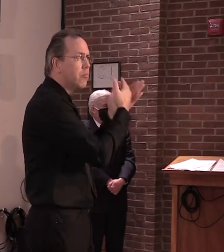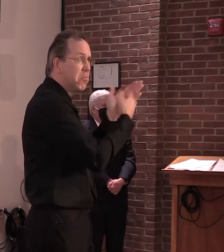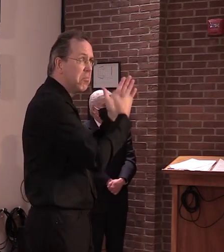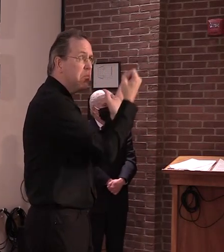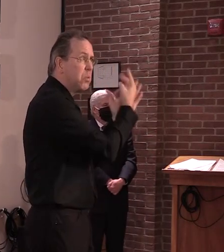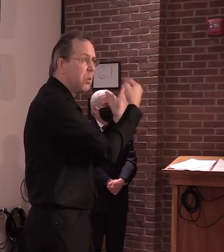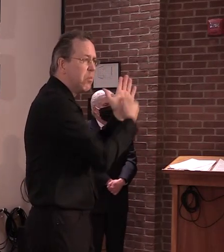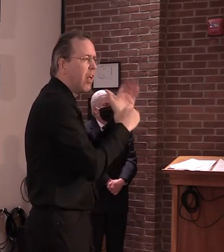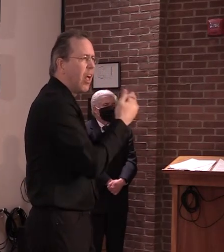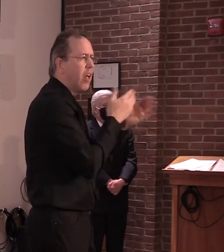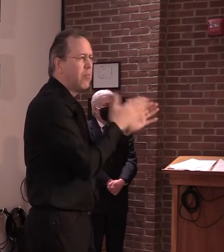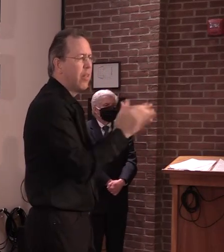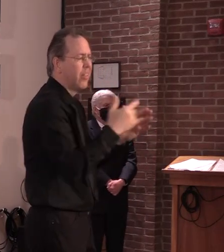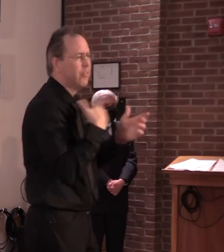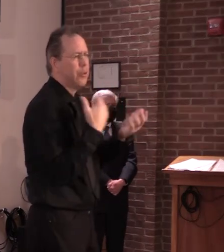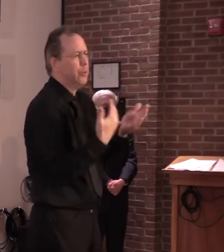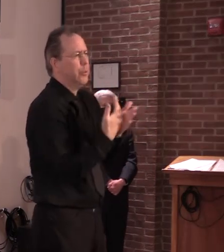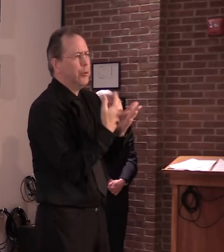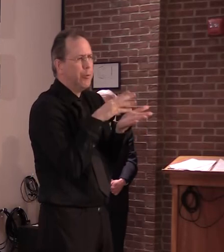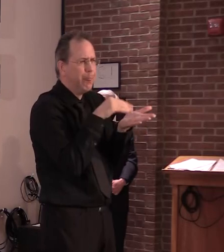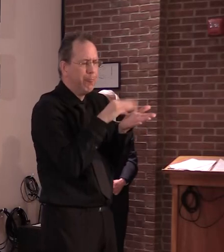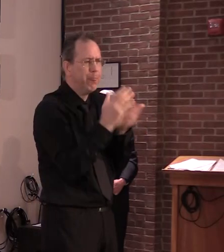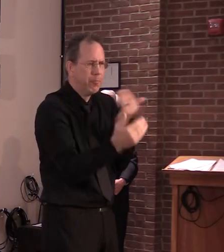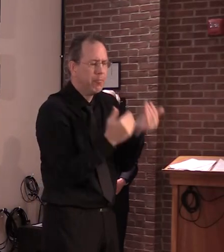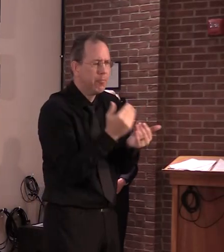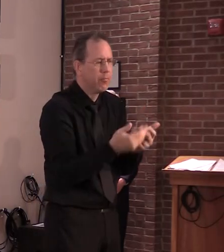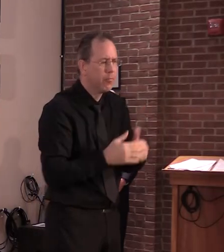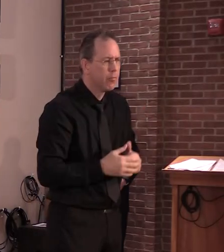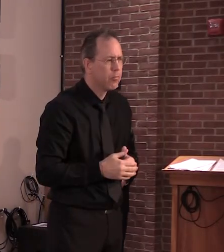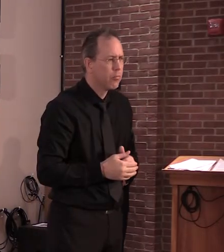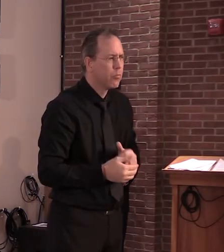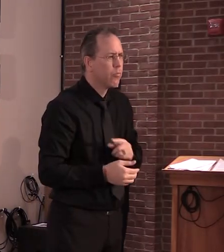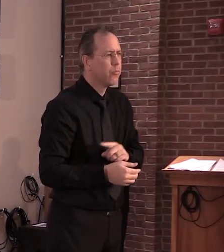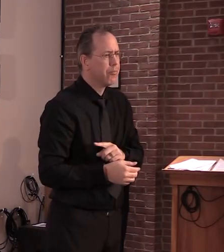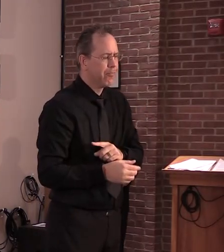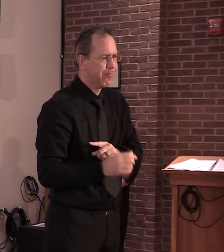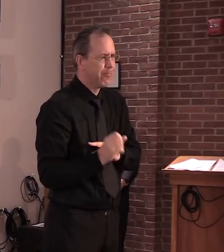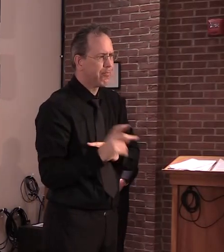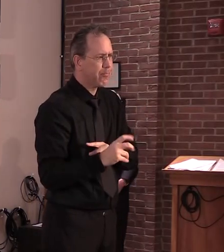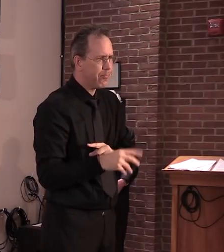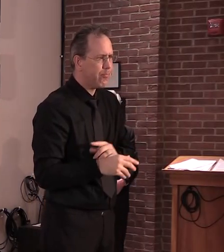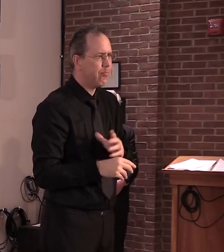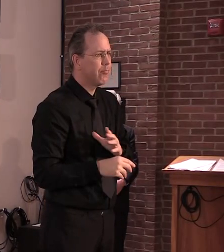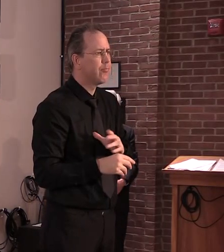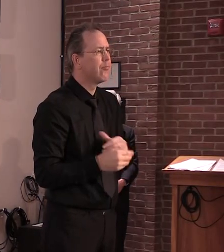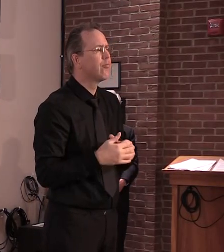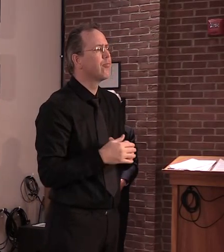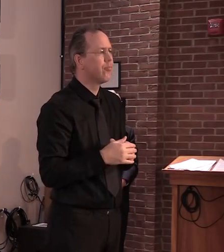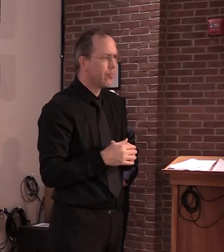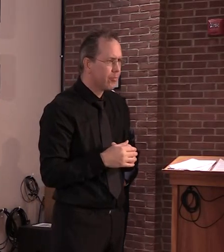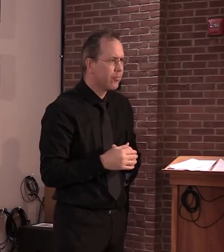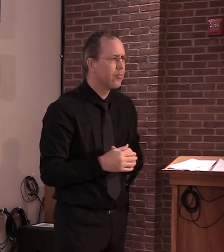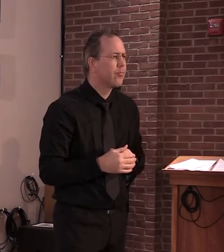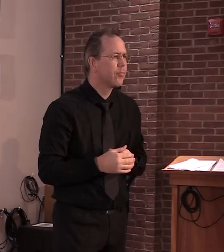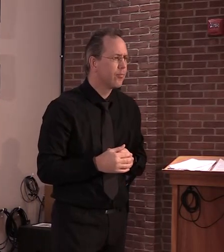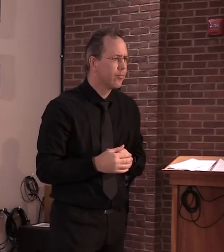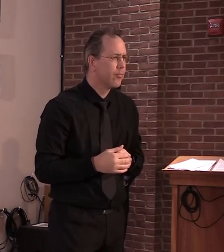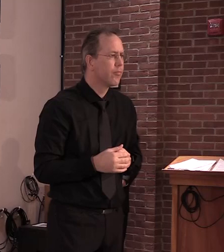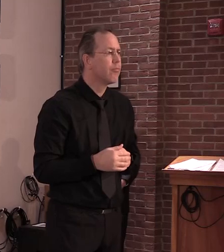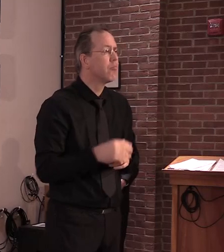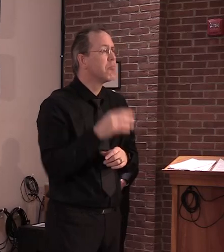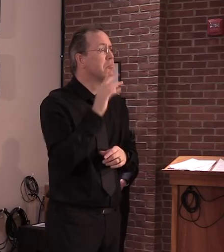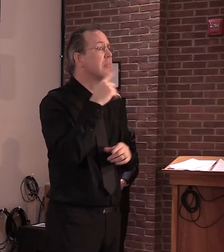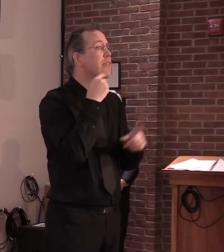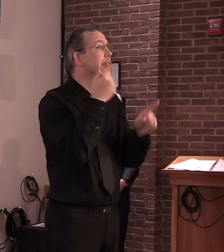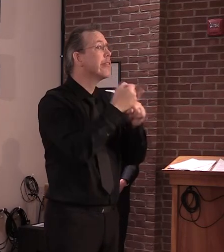So there's no there's no verification. And I mean, you've spoken about embers coming from other states. There's no verification that we couldn't have